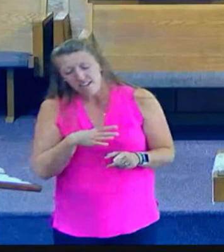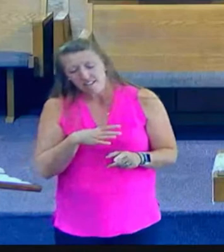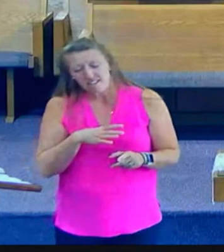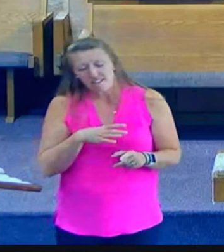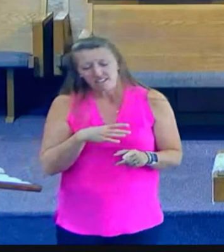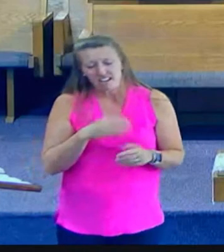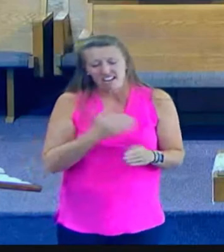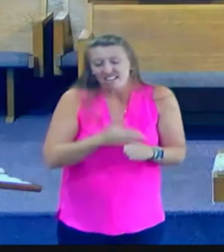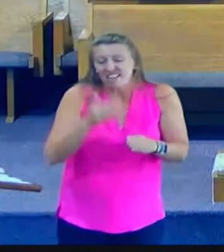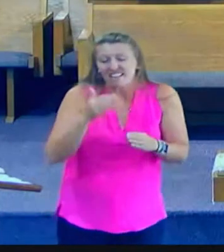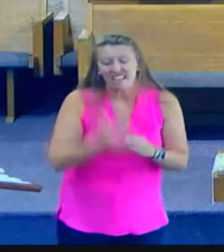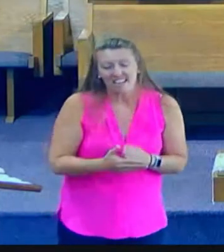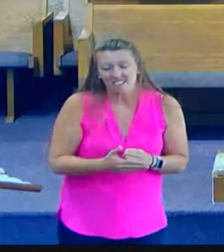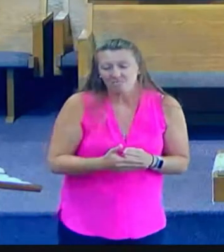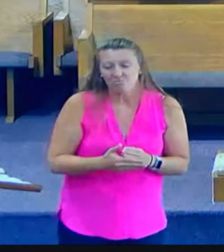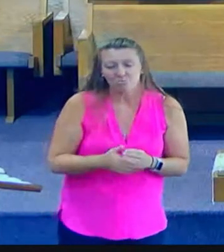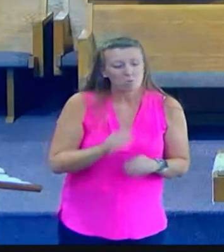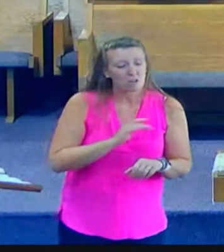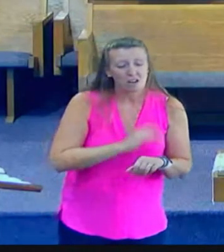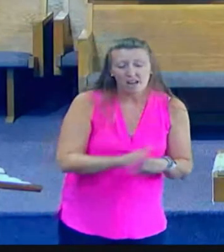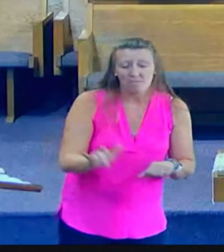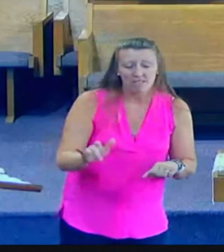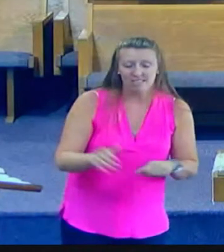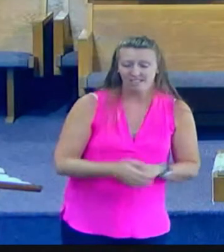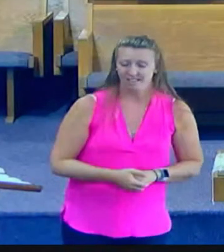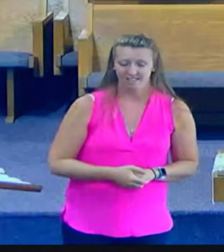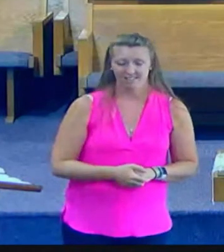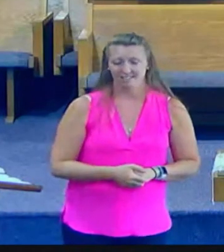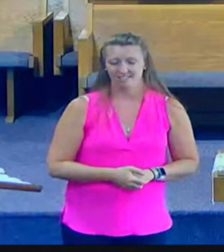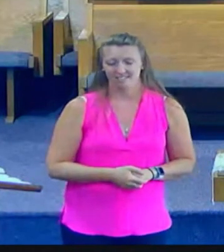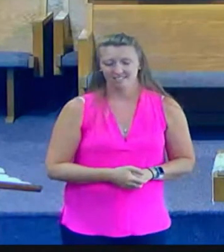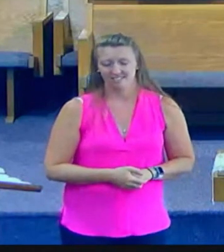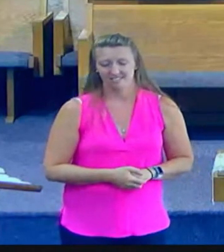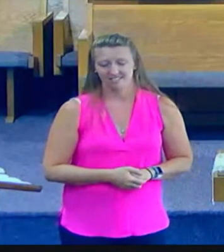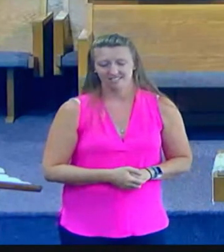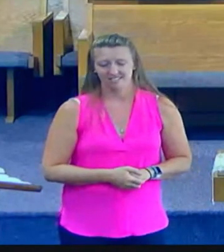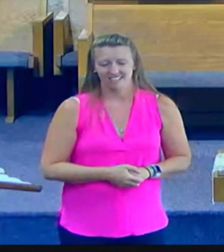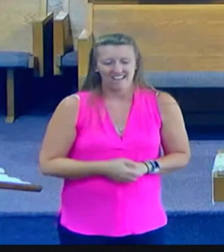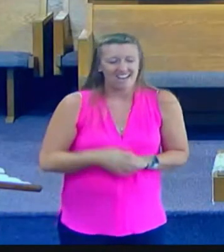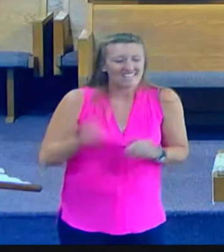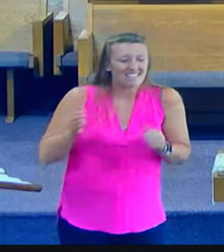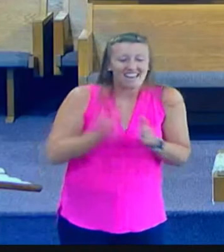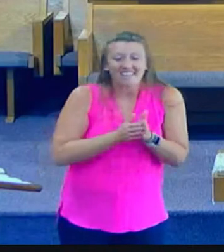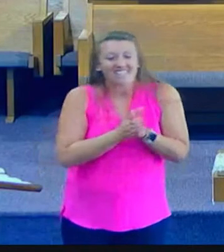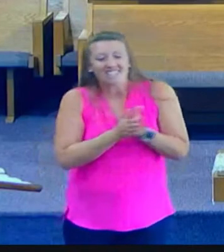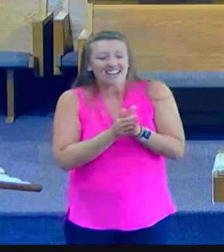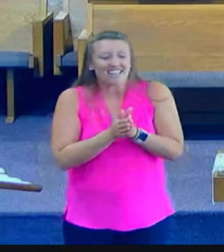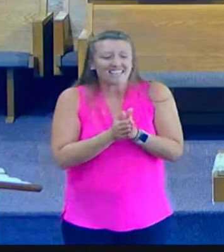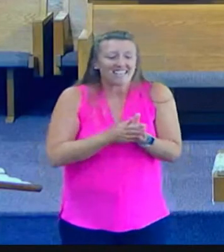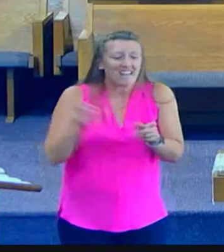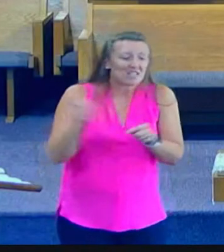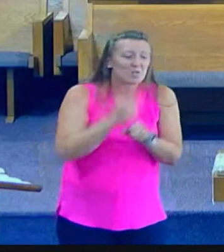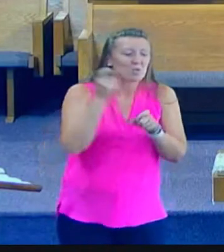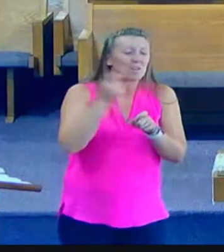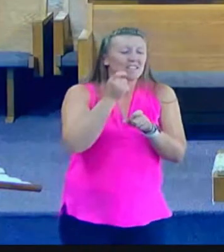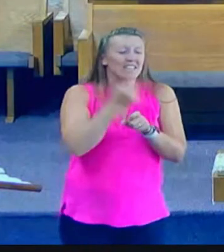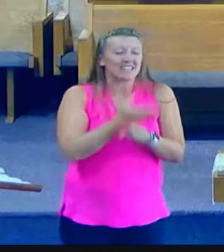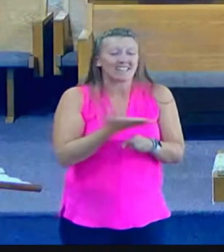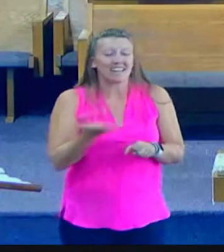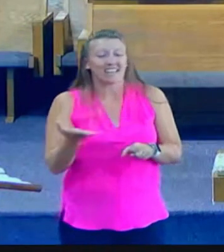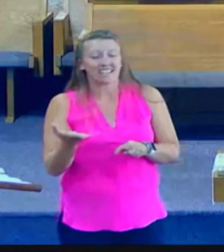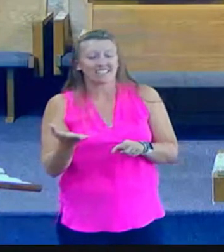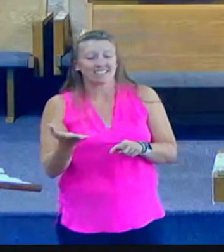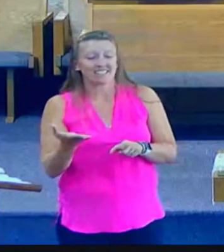exciting as winning a state tournament softball championship is soon the trophy